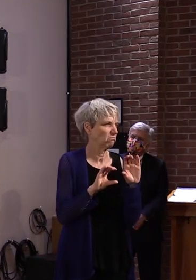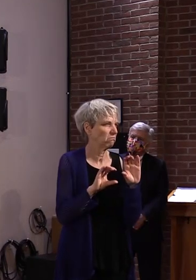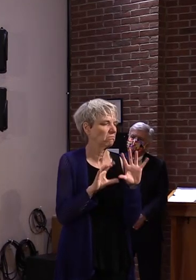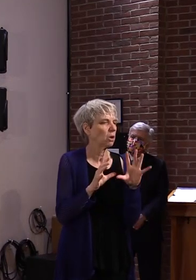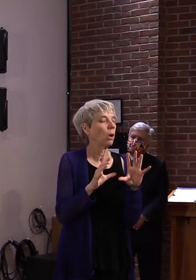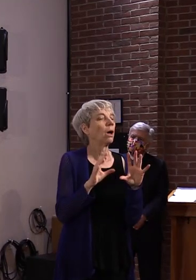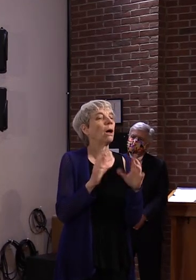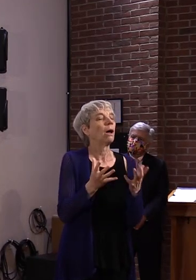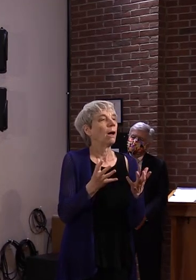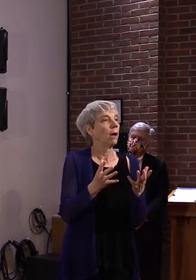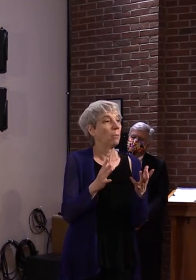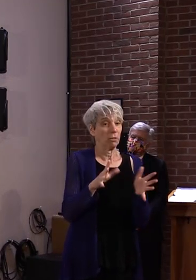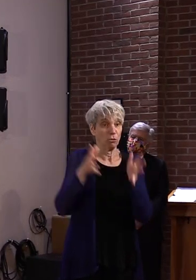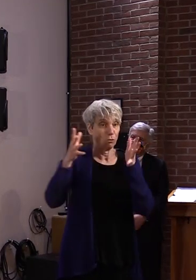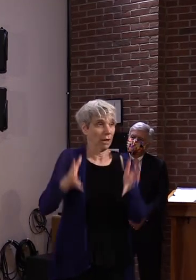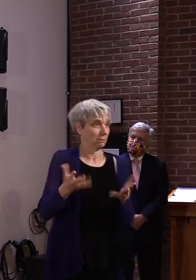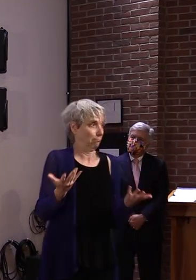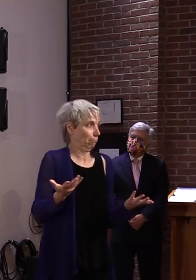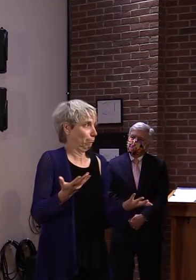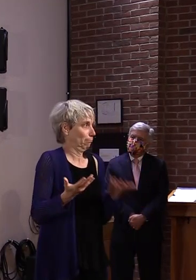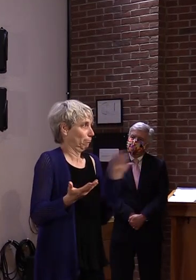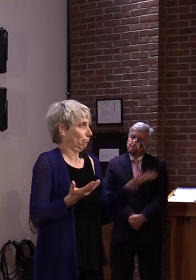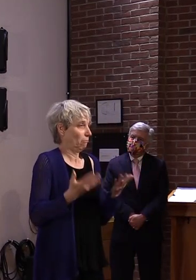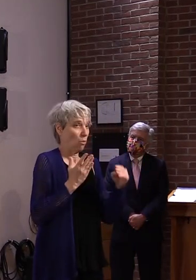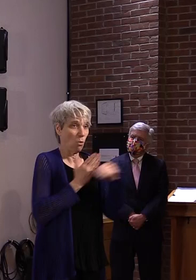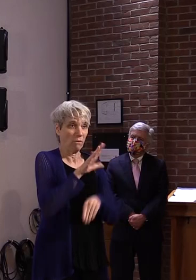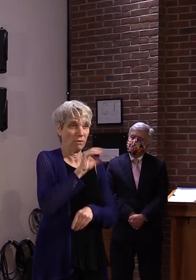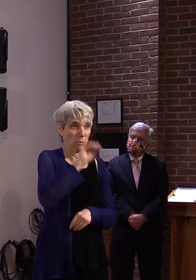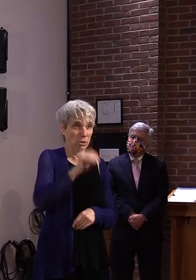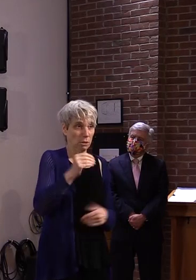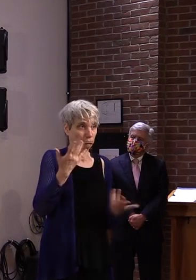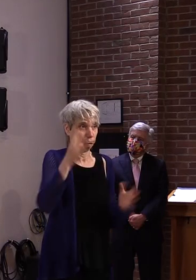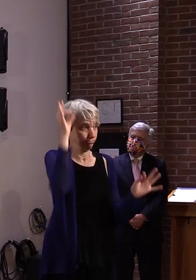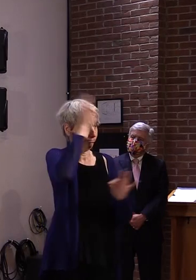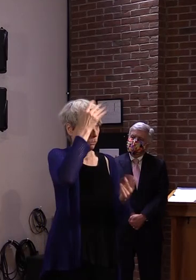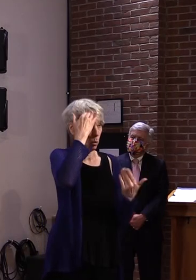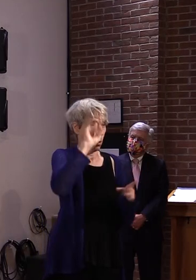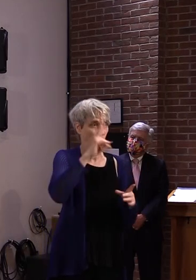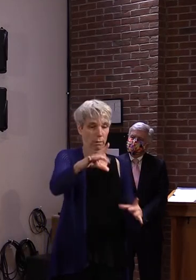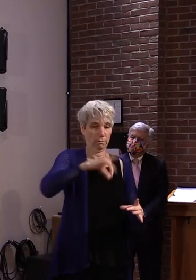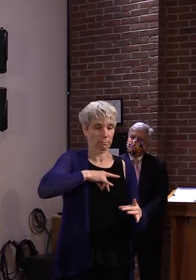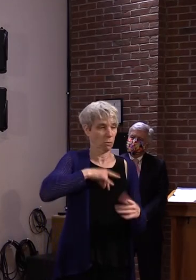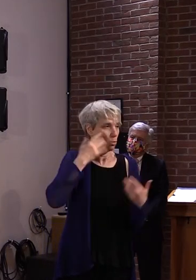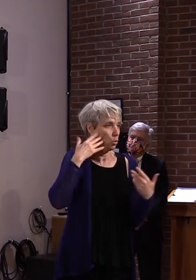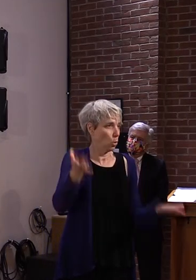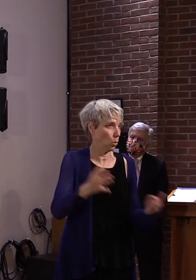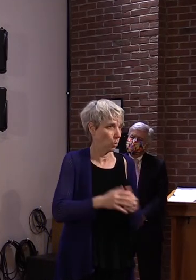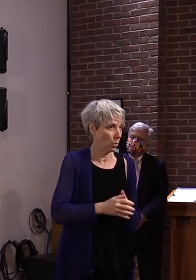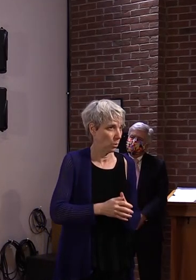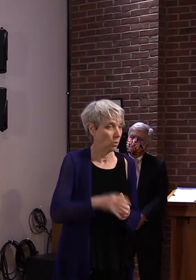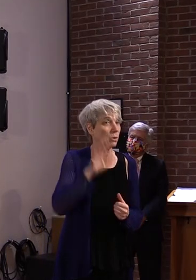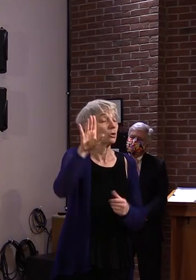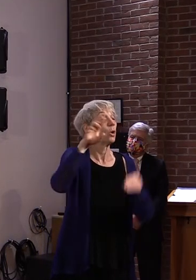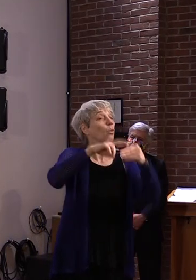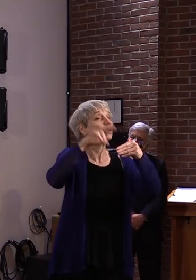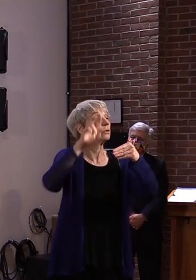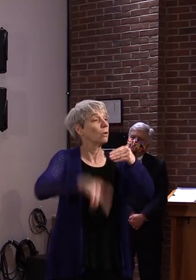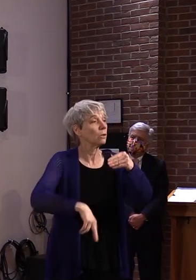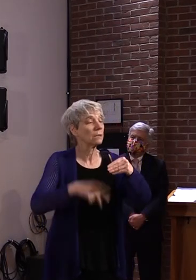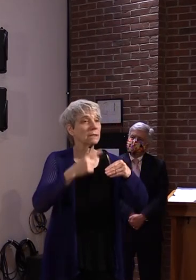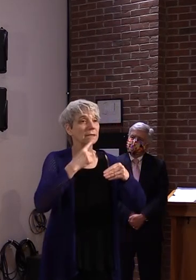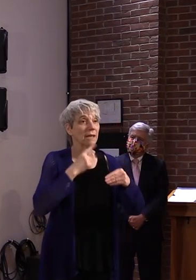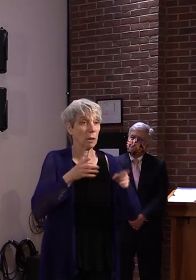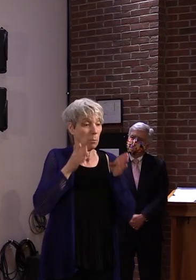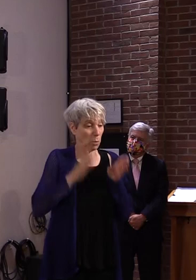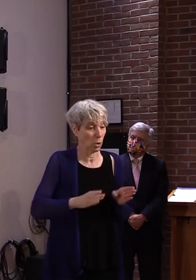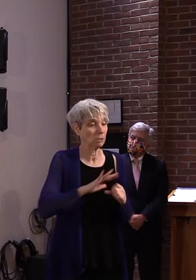So, needless to say, their conclusions were, because cases frequently lack known contact, the